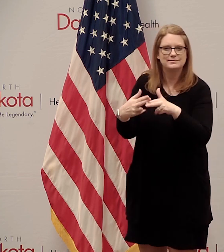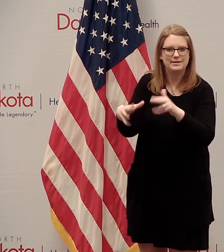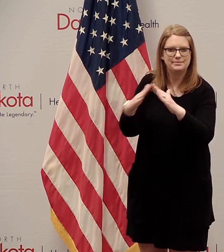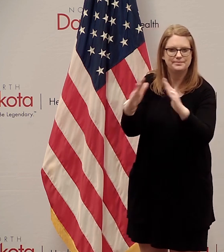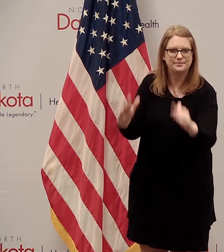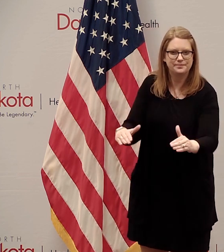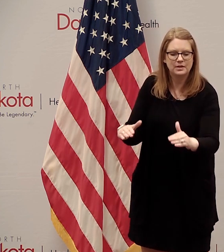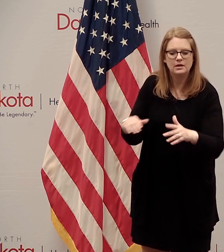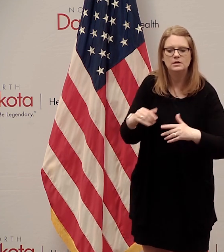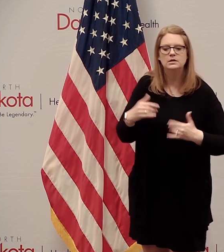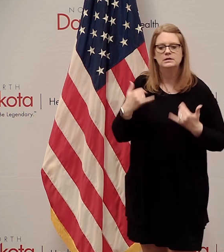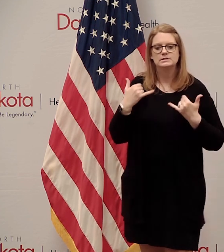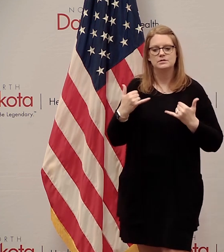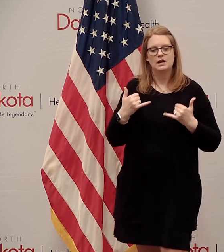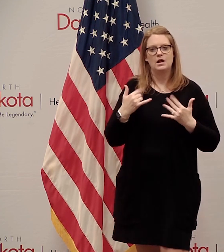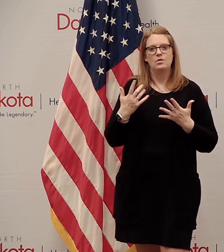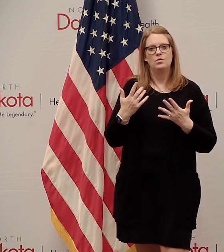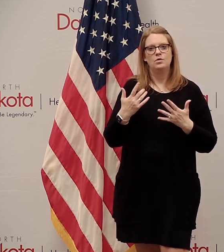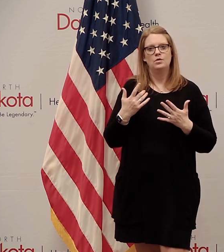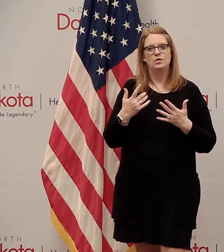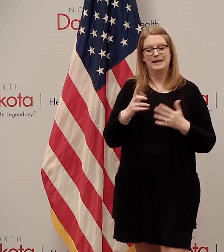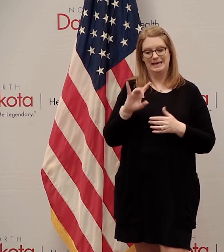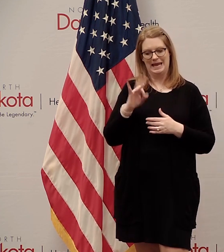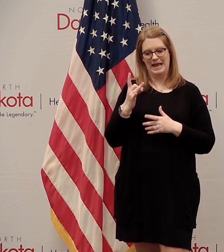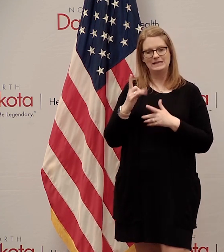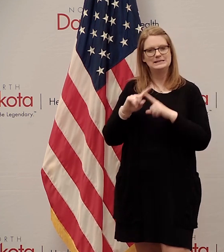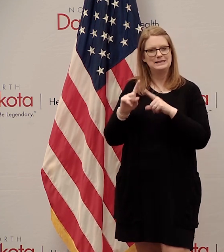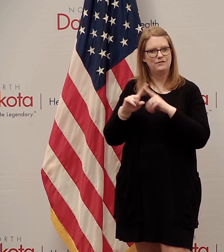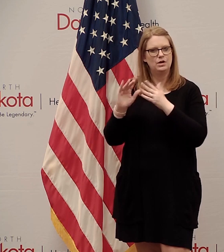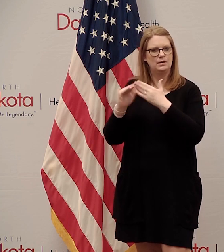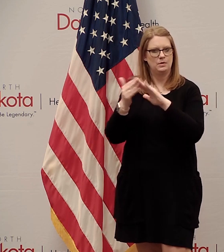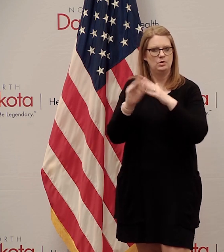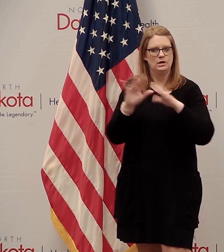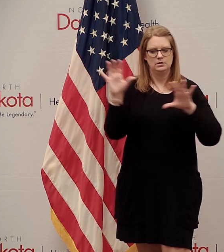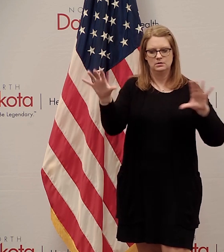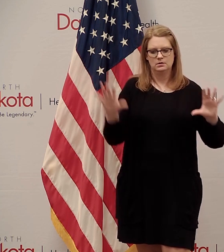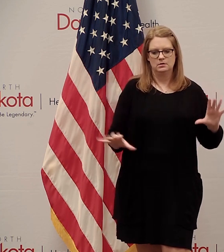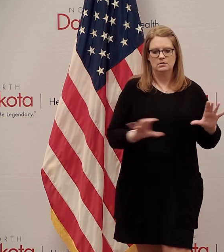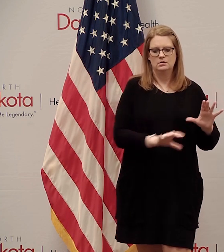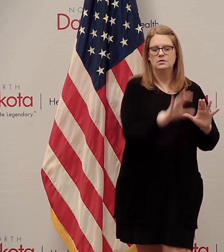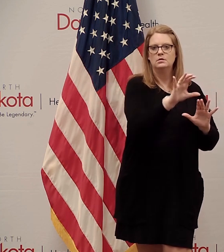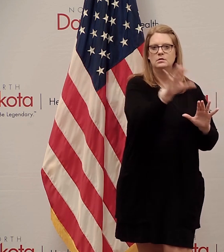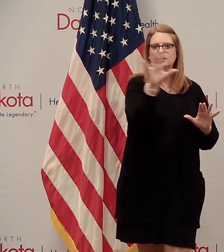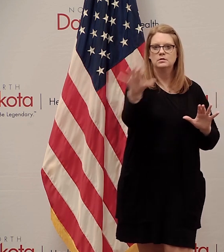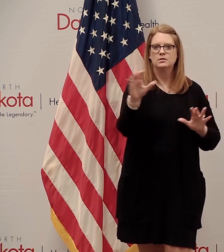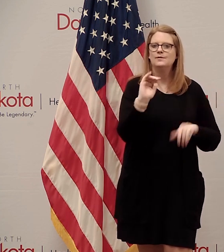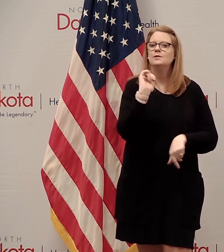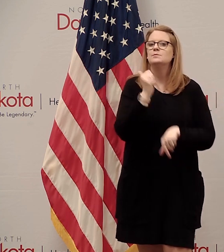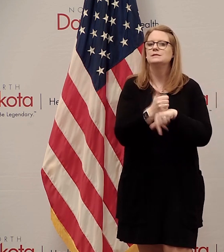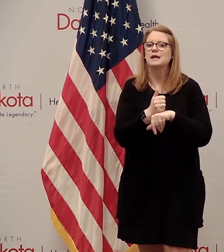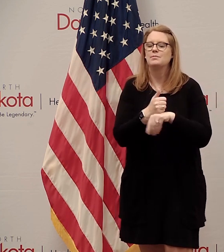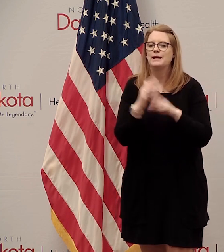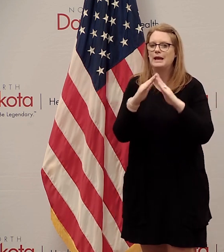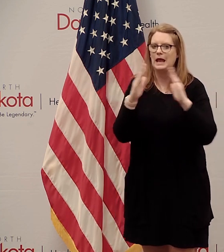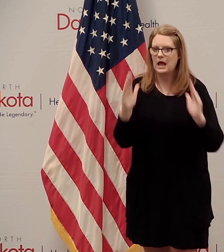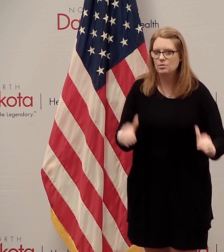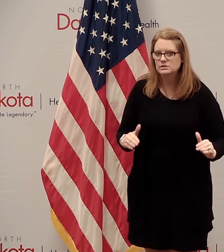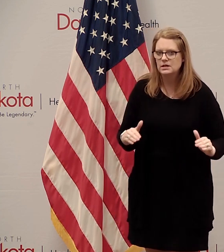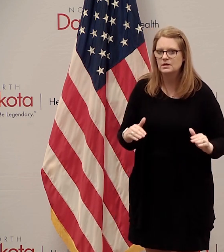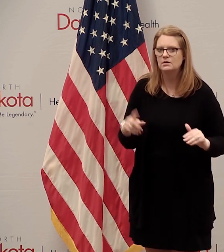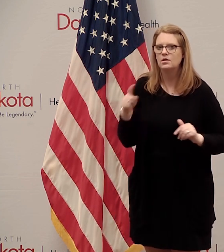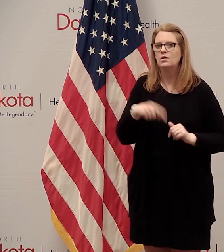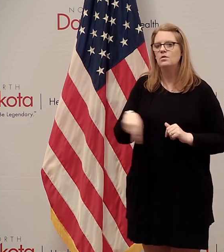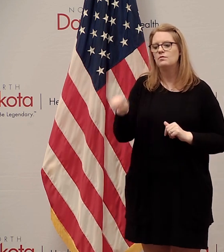weeks in eight communities, we've set up scattered housing for individuals who are COVID positive